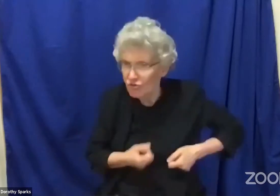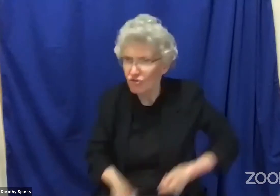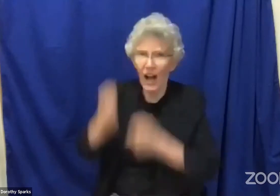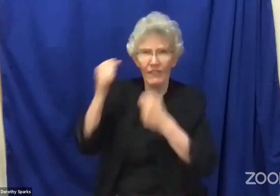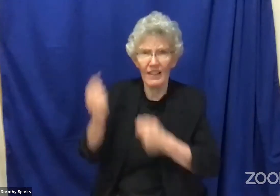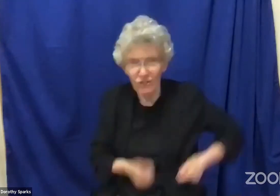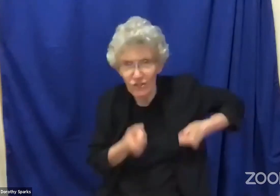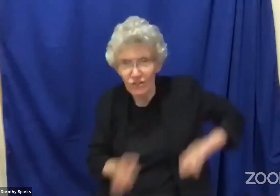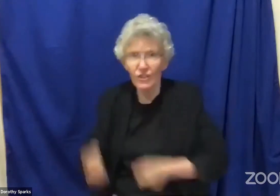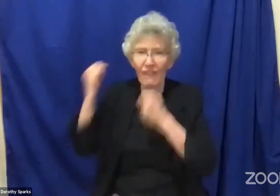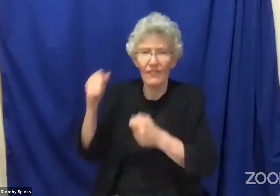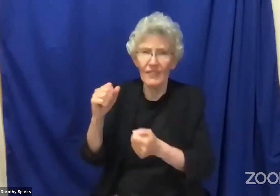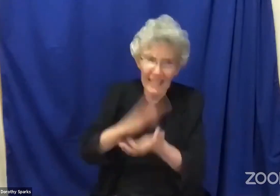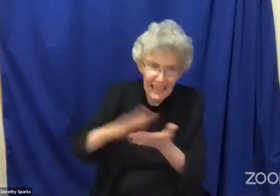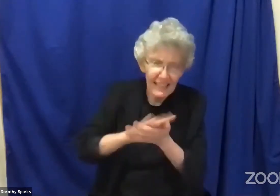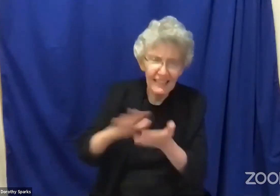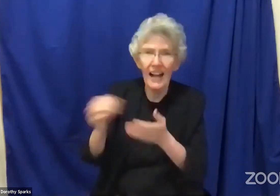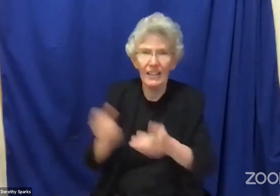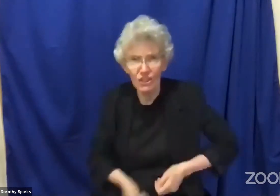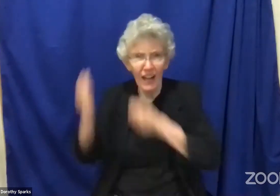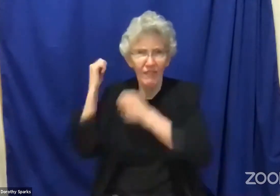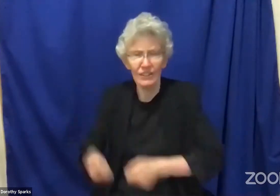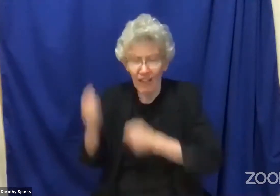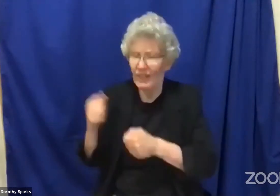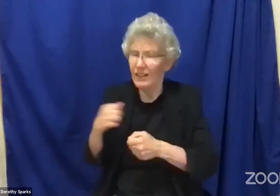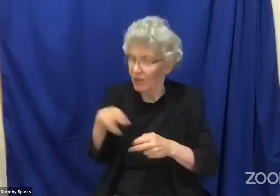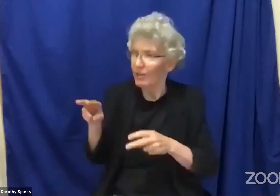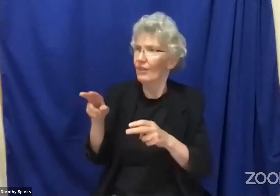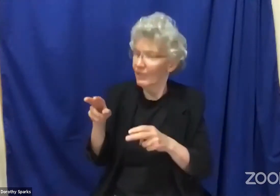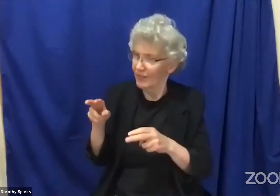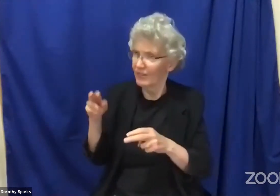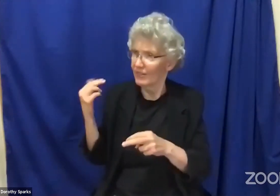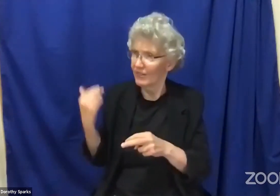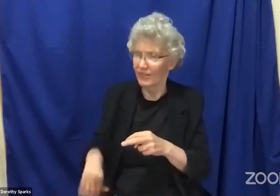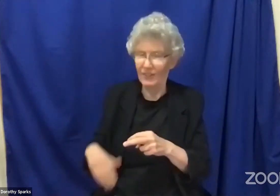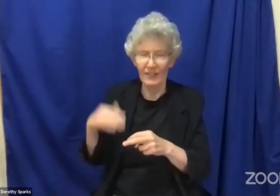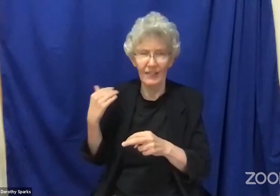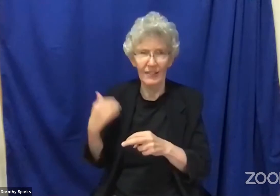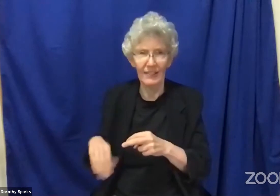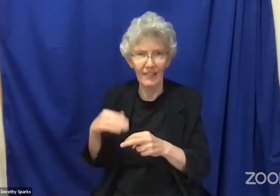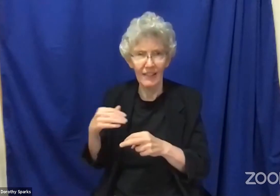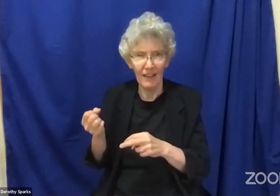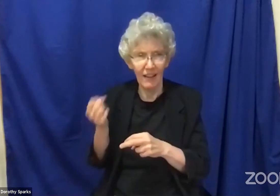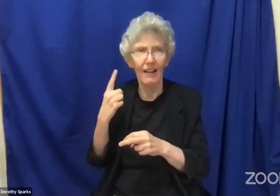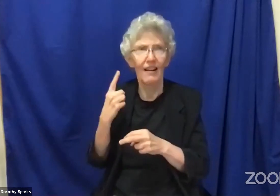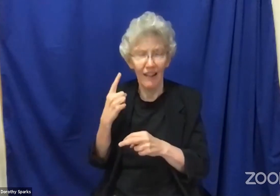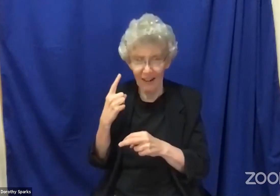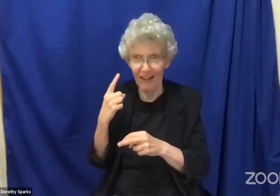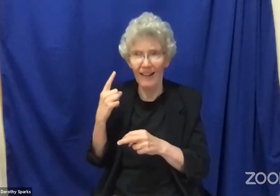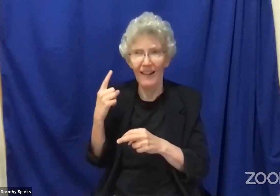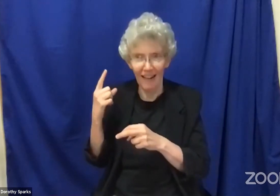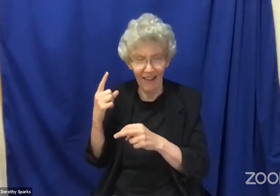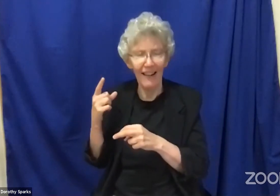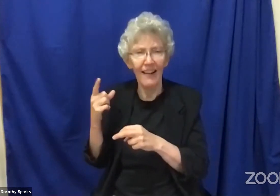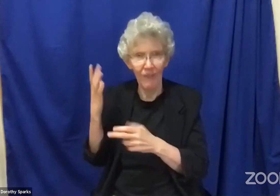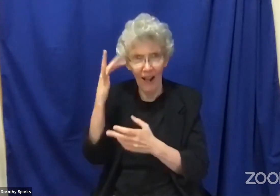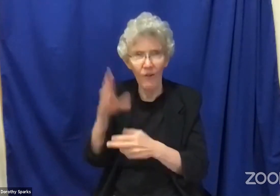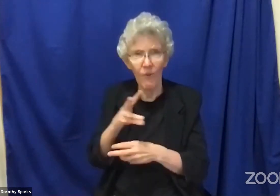But I saw that there were people there volunteering to clean up the debris that had occurred from the